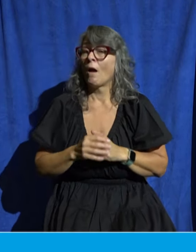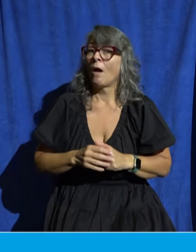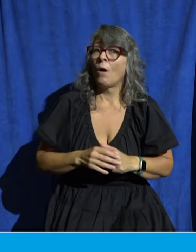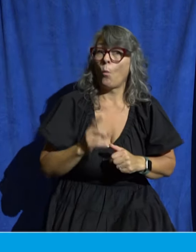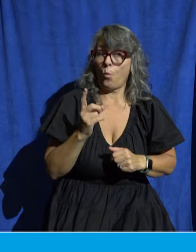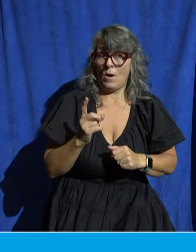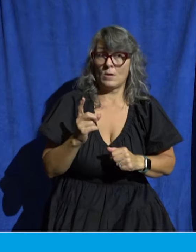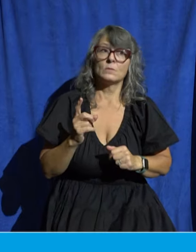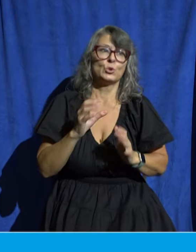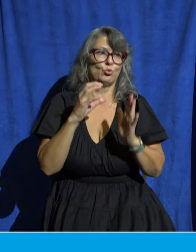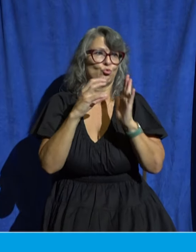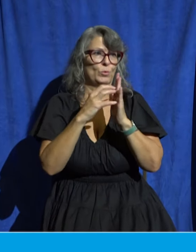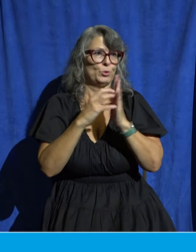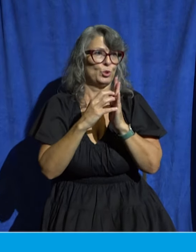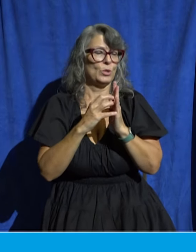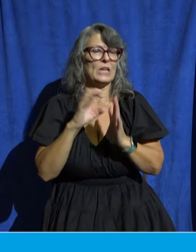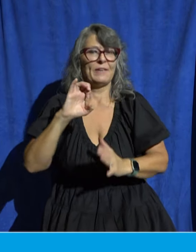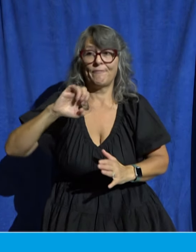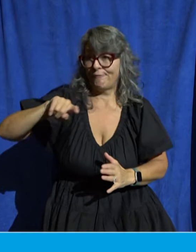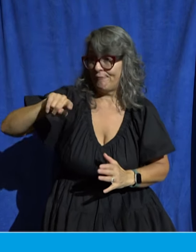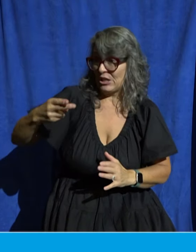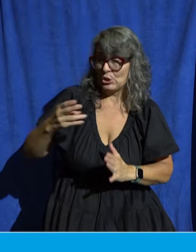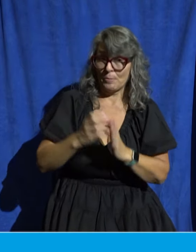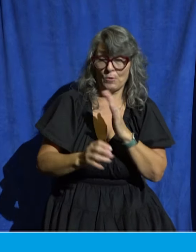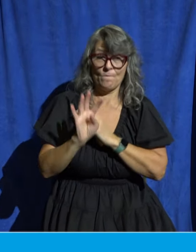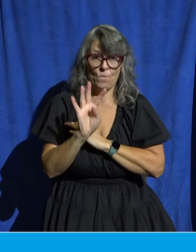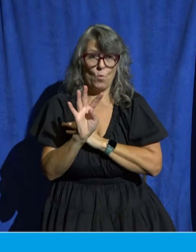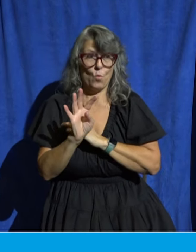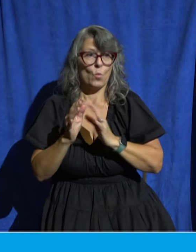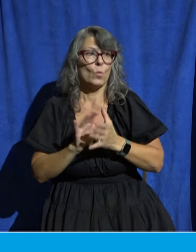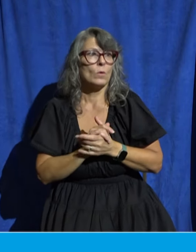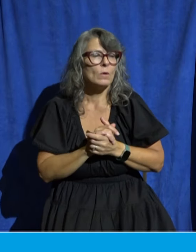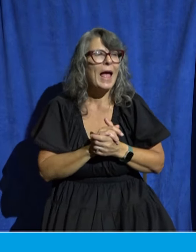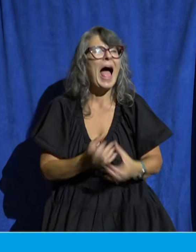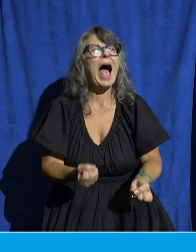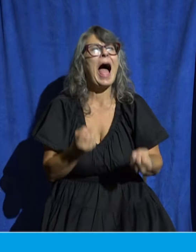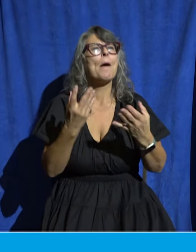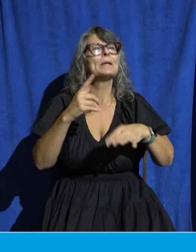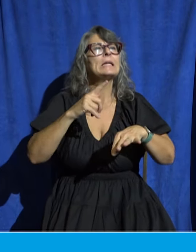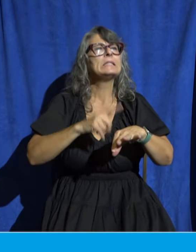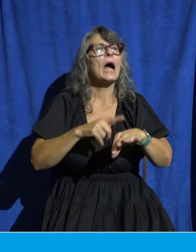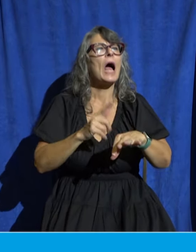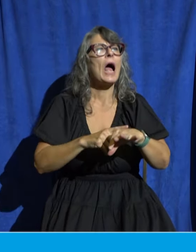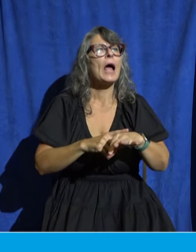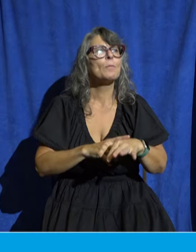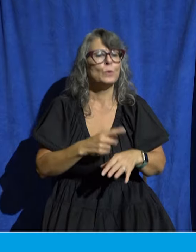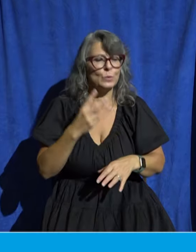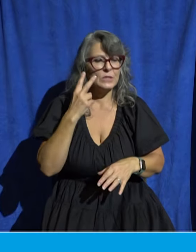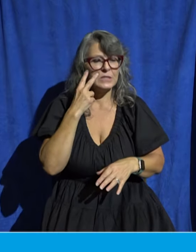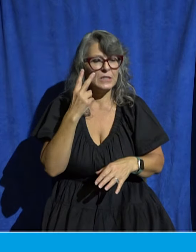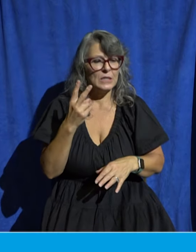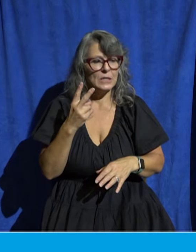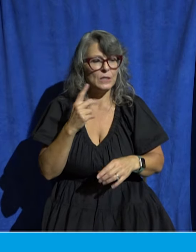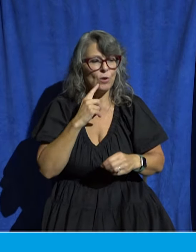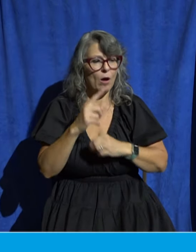it'll be up on the screen and I want you to look for the number of times he highlights the importance of every member and what that results in